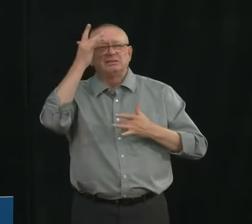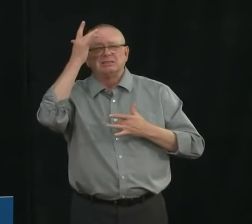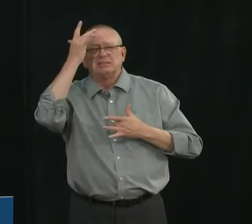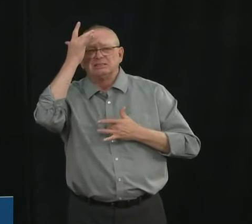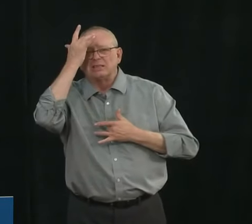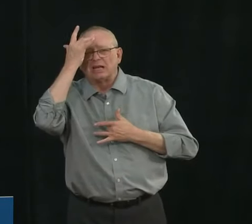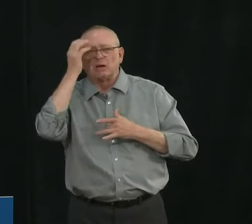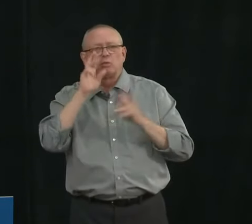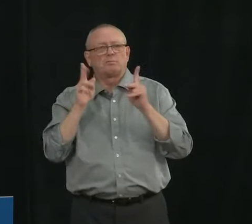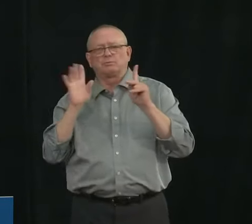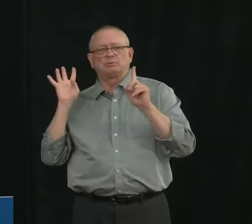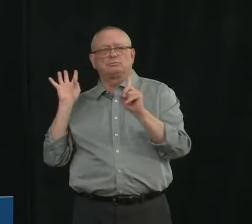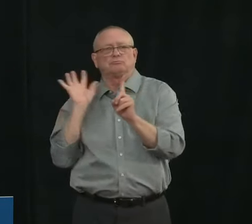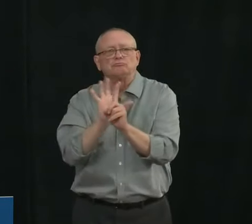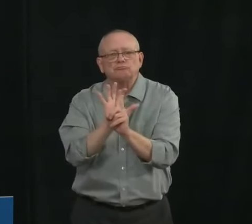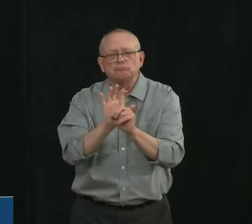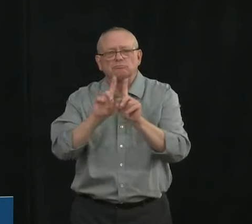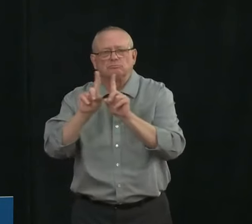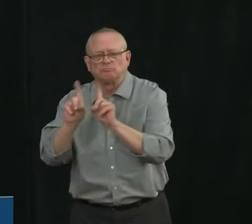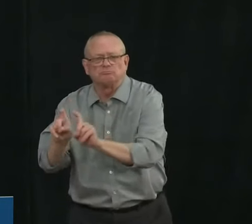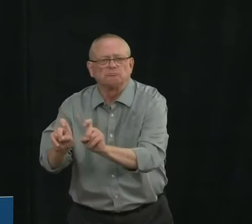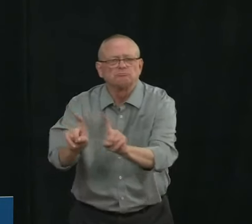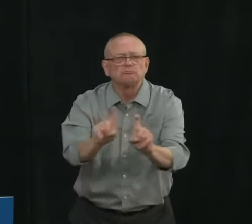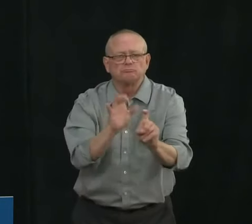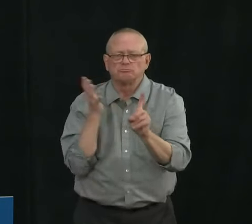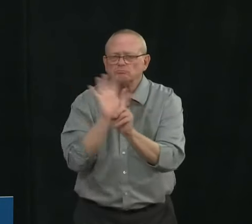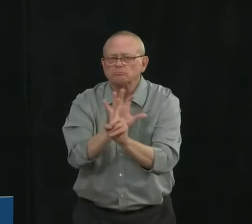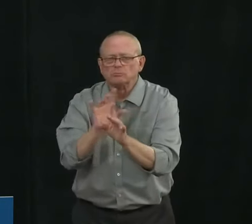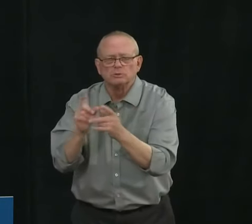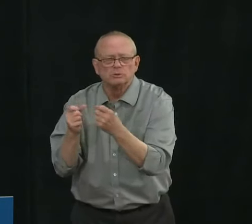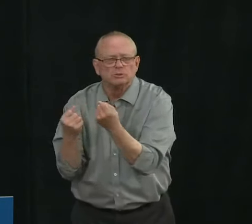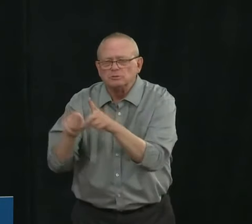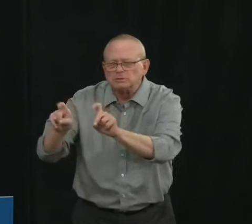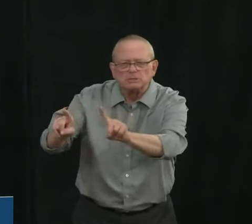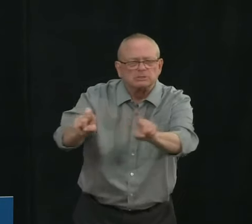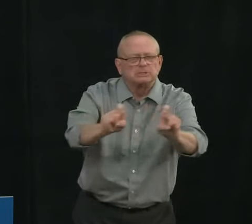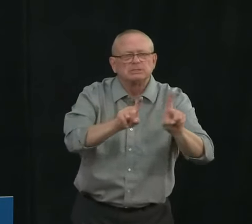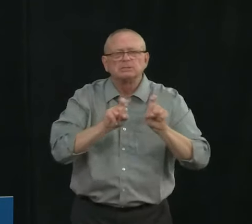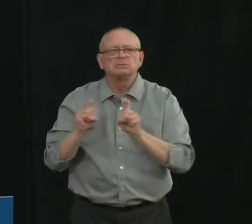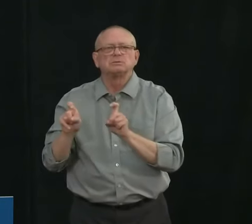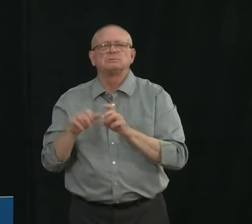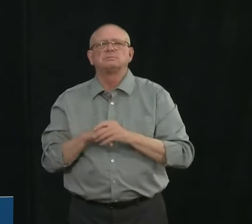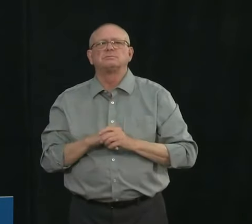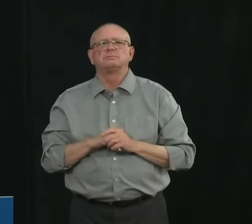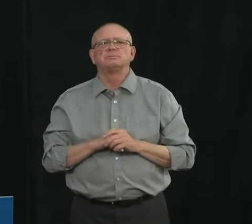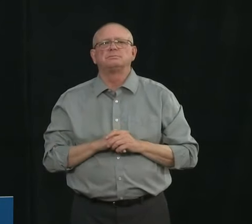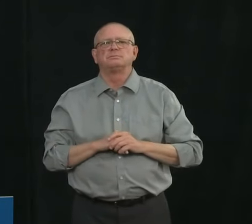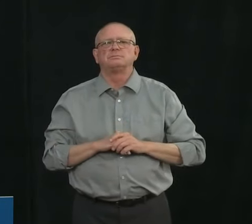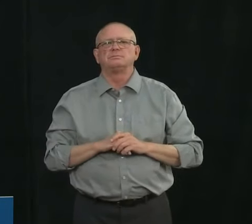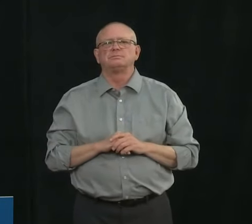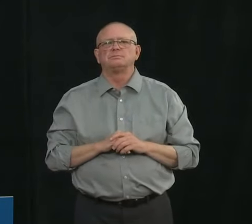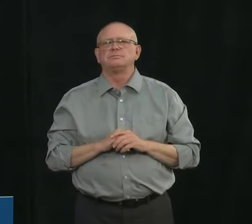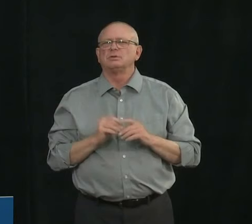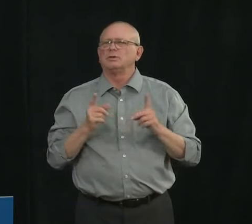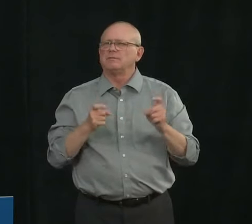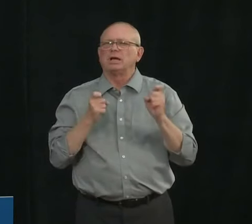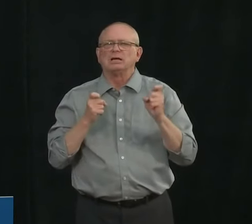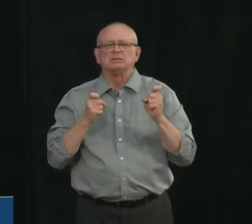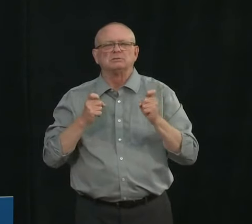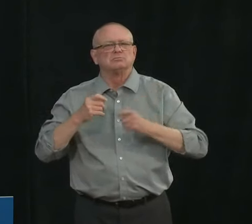first moment that anyone in those sites has any symptoms that operators can call and get access to very quick testing